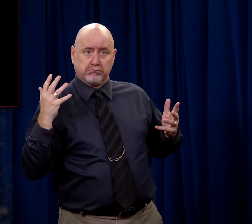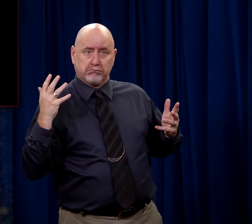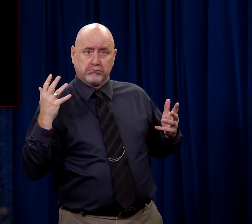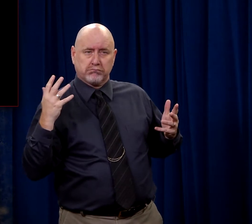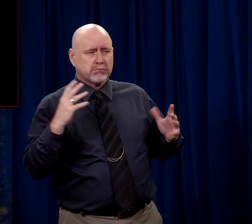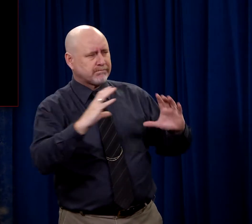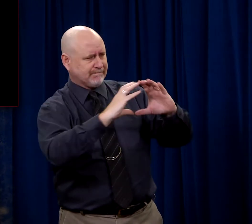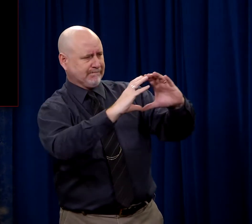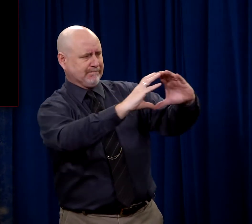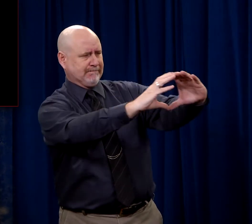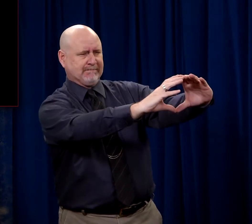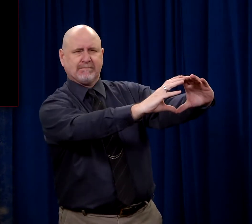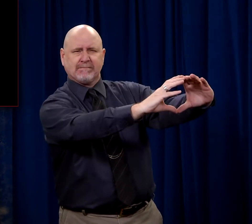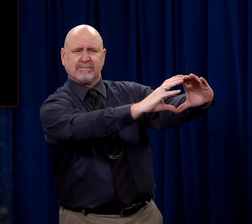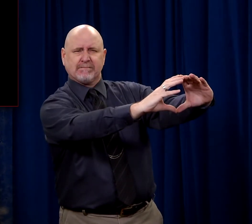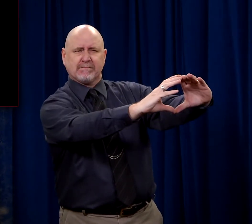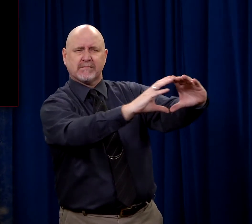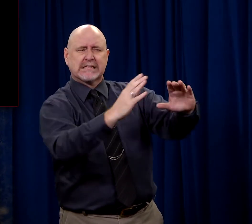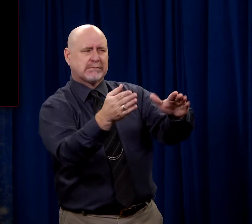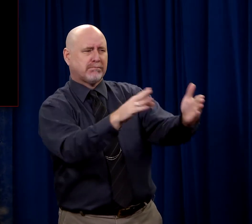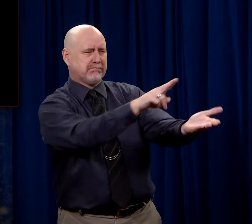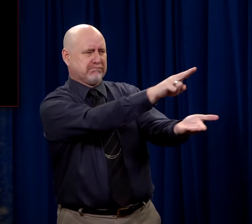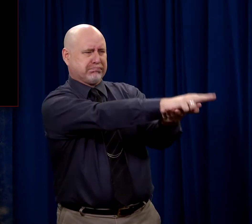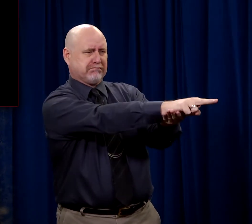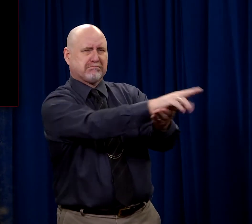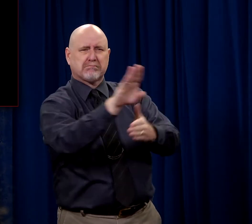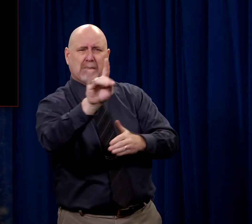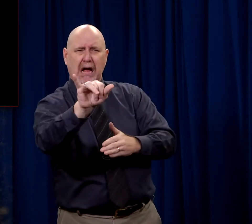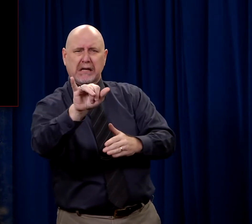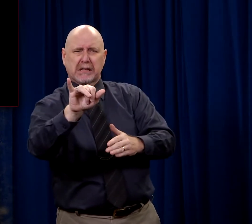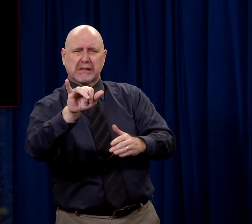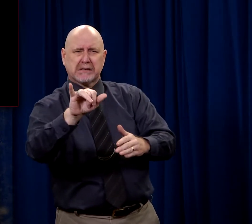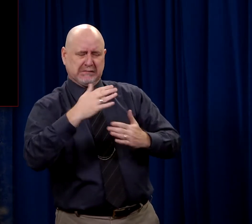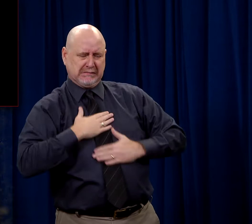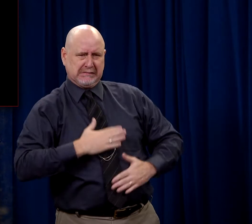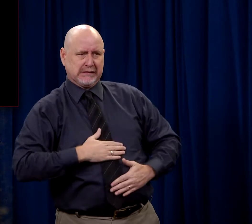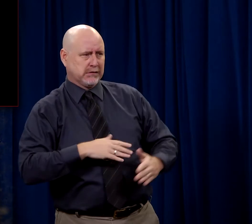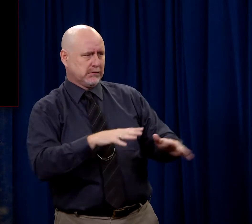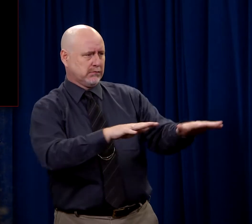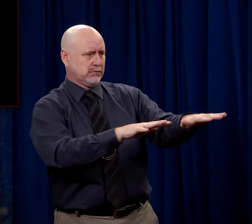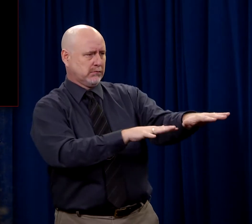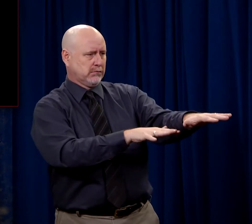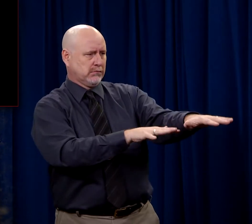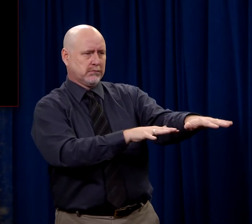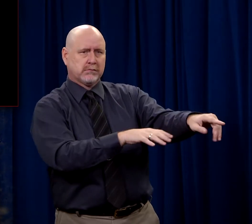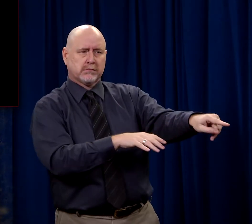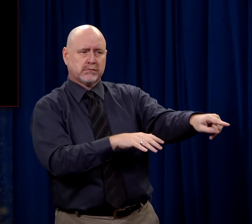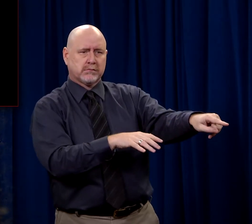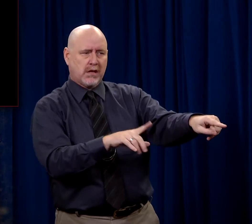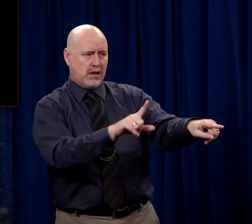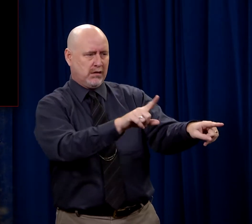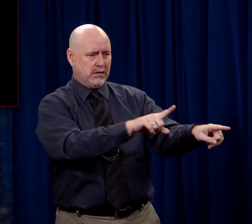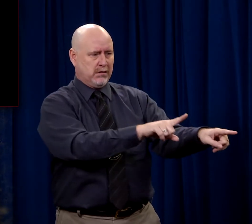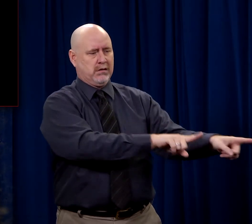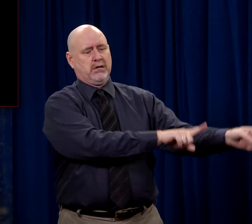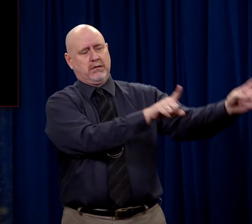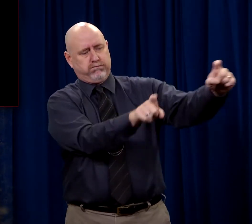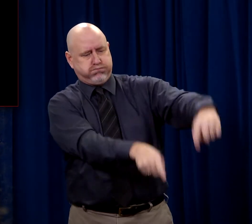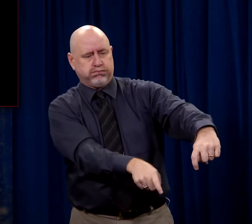You see in that tomb, that corpse, that body and it starts to move and the legs are